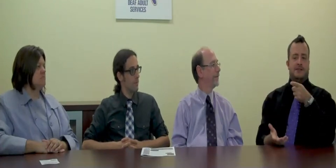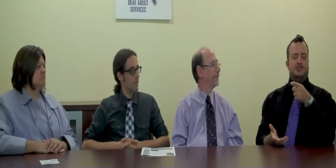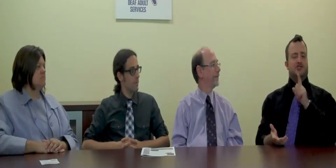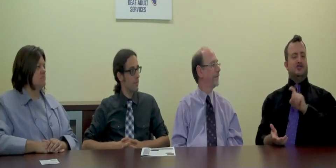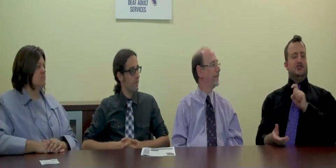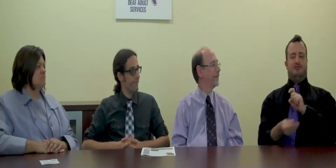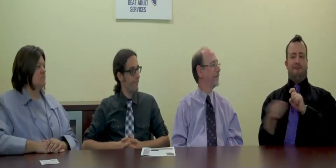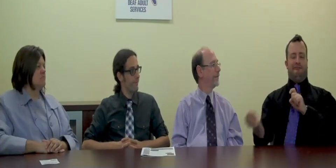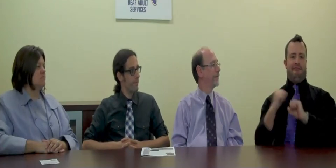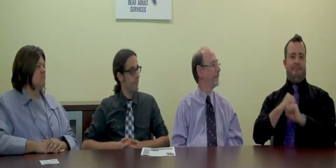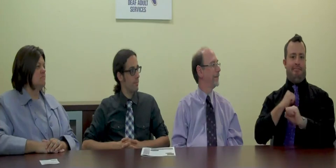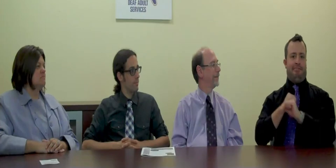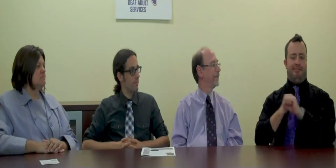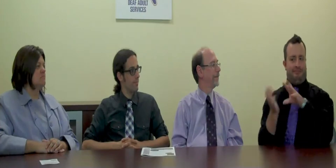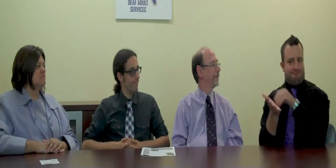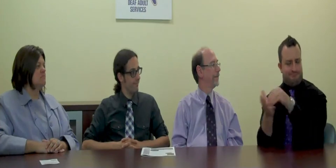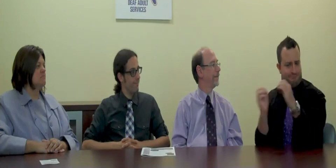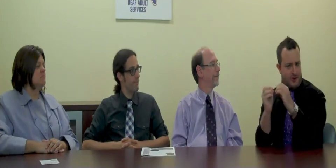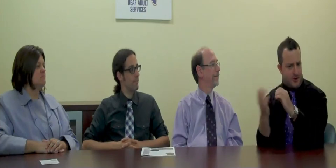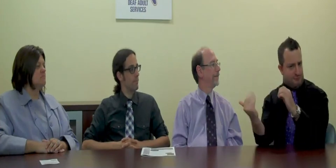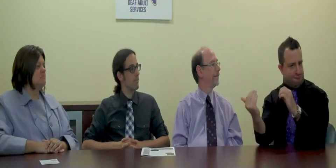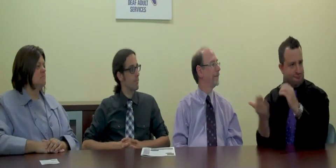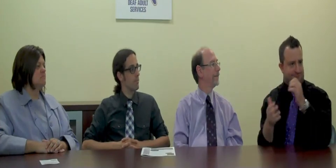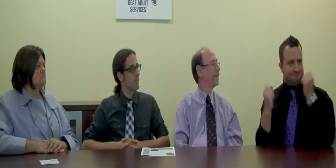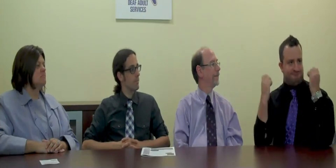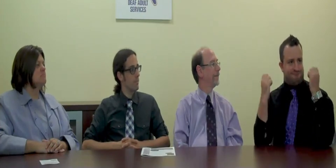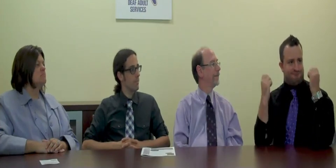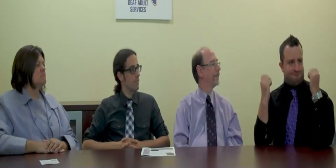Or have you always wanted to learn or get better at it?